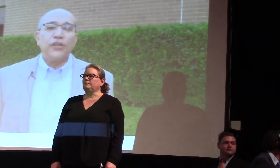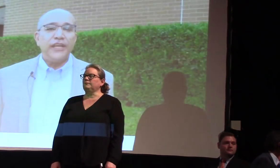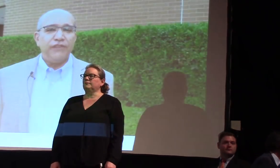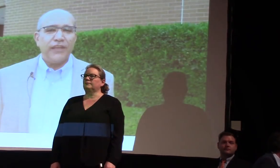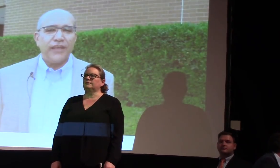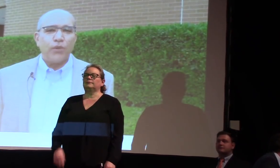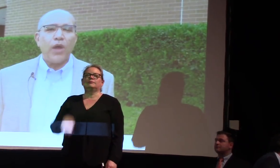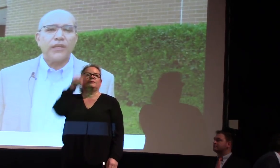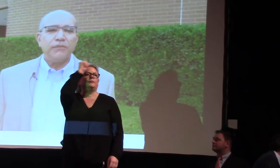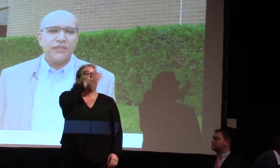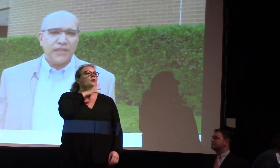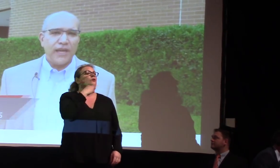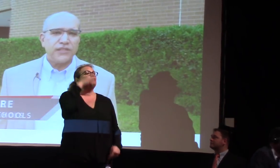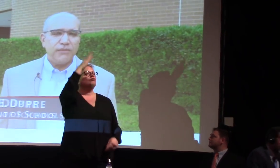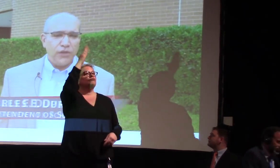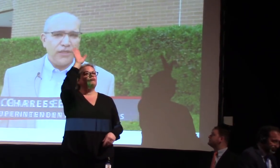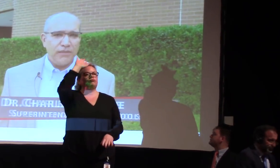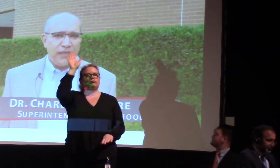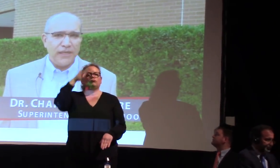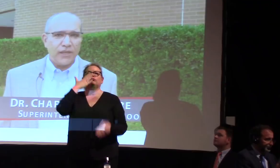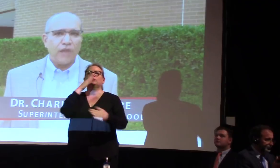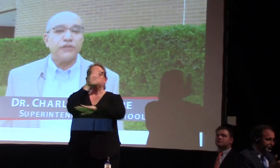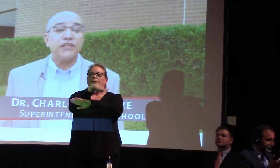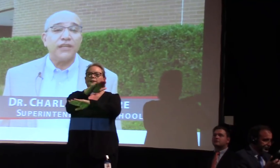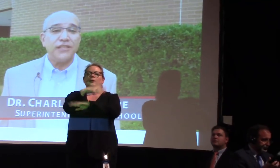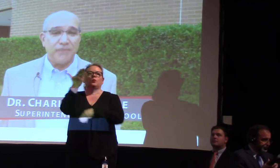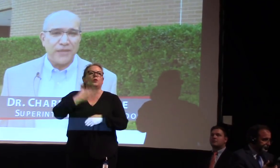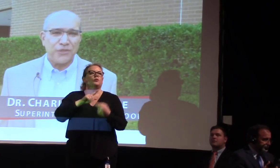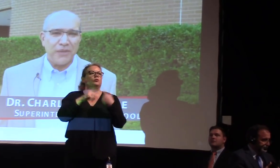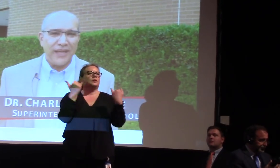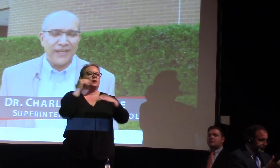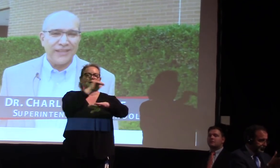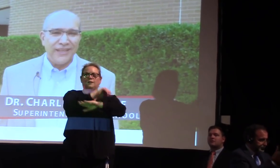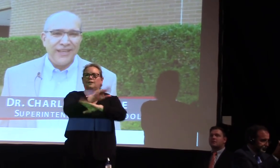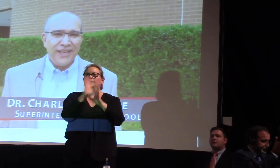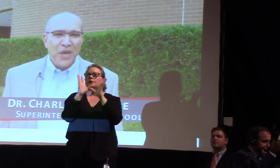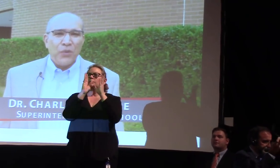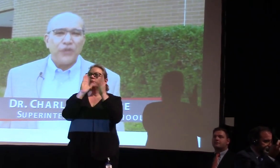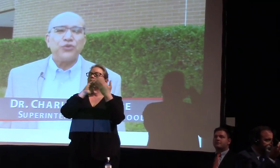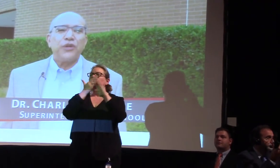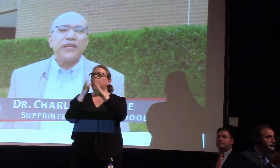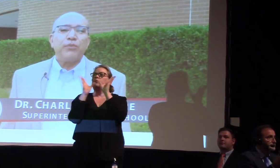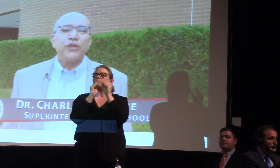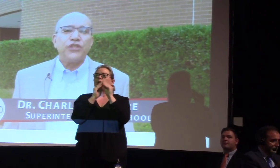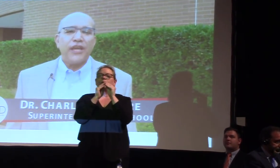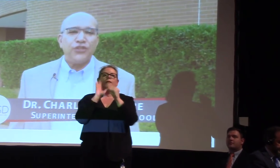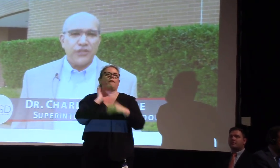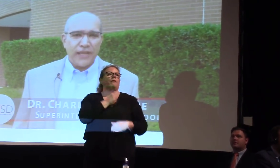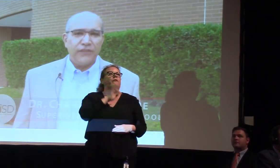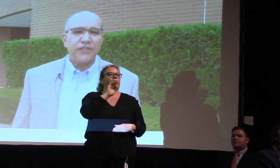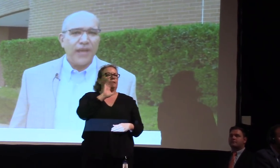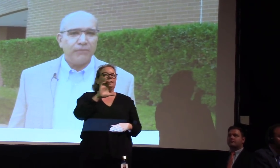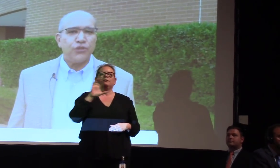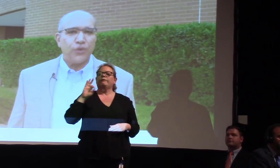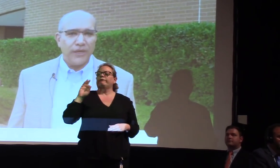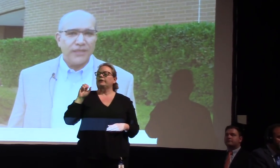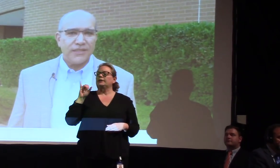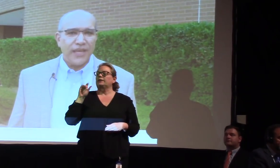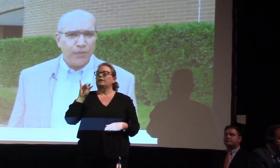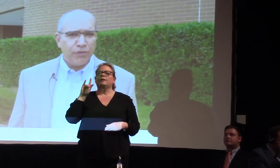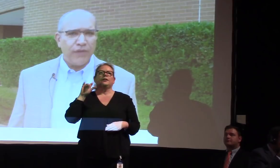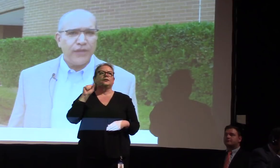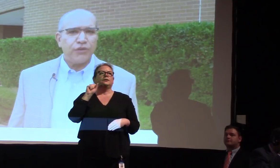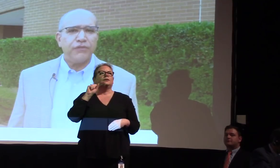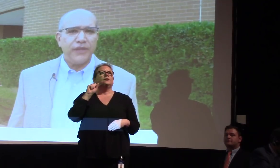Good evening, and welcome to tonight's community meeting on facilities master planning. We truly appreciate you taking the time to join